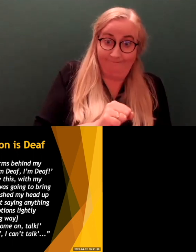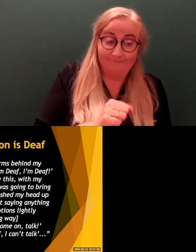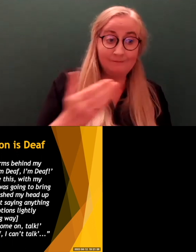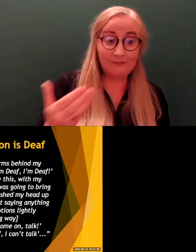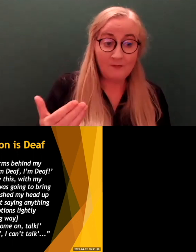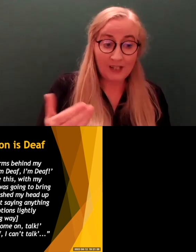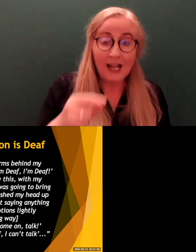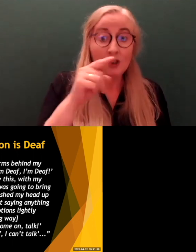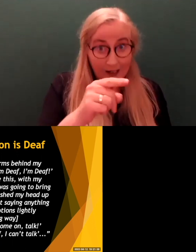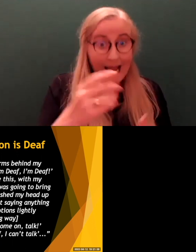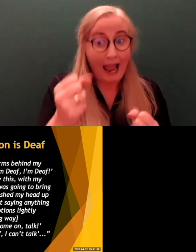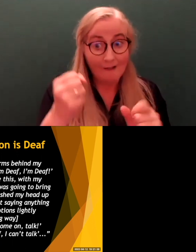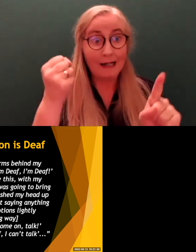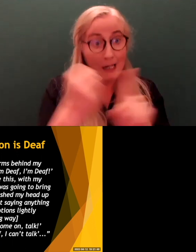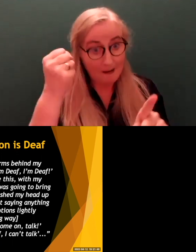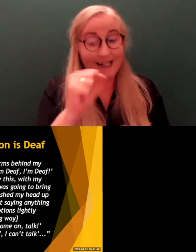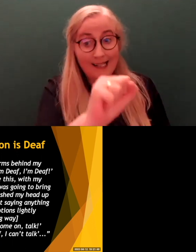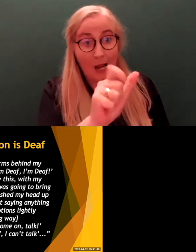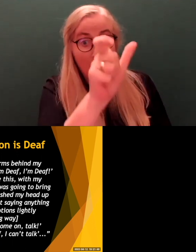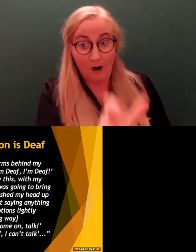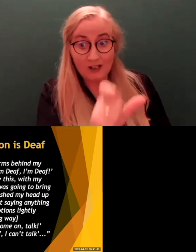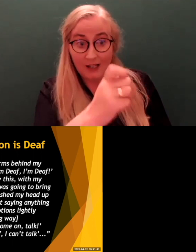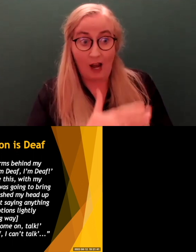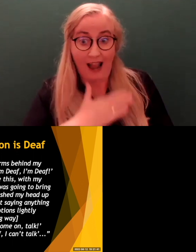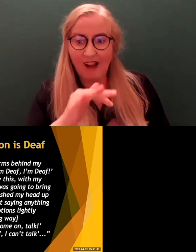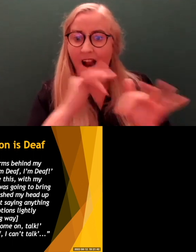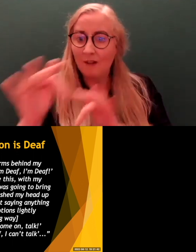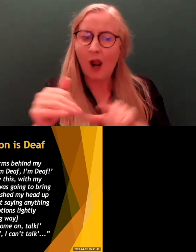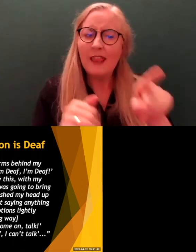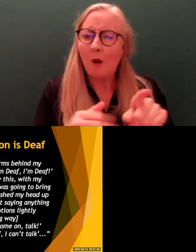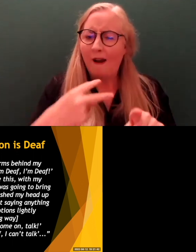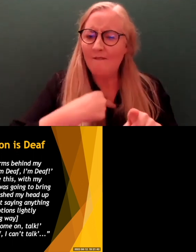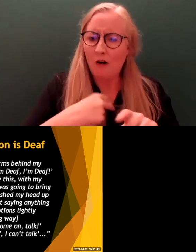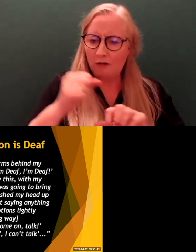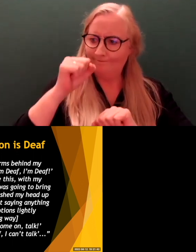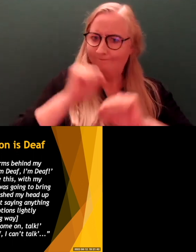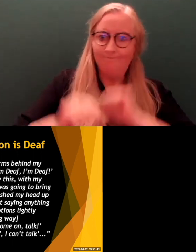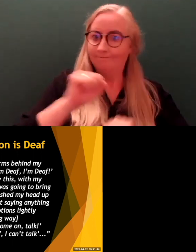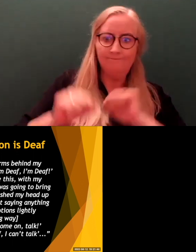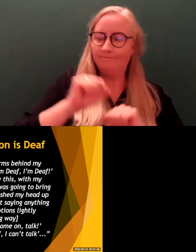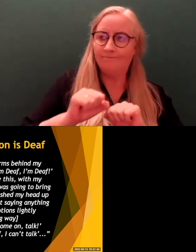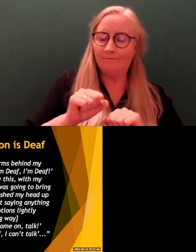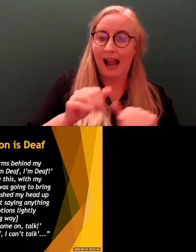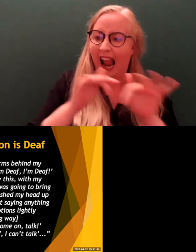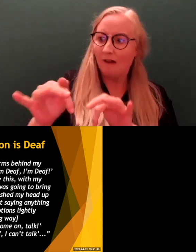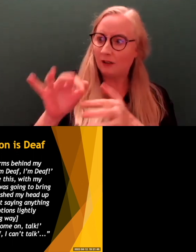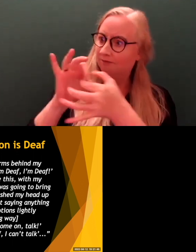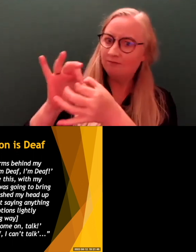impact on this person's life thereafter. They were very reluctant to interact with the guards after this interaction.